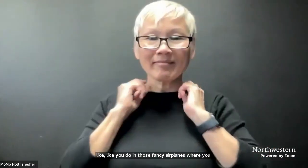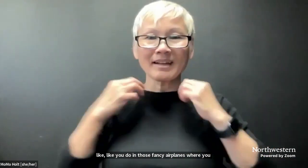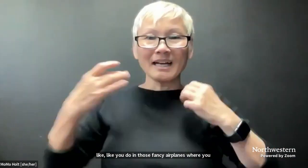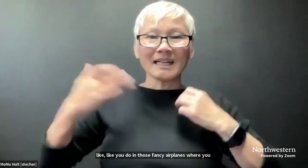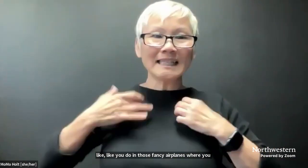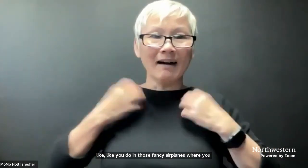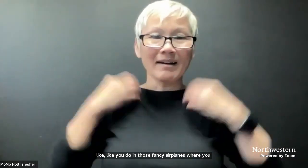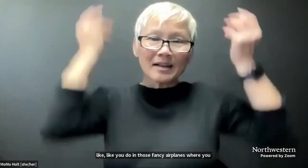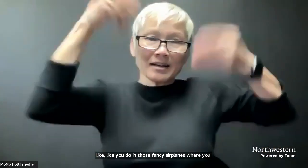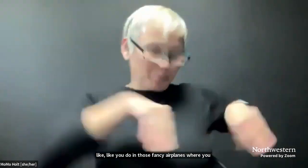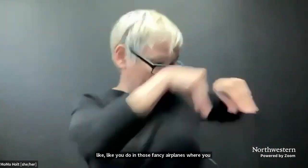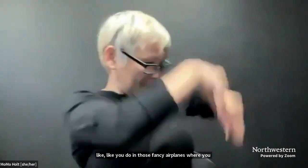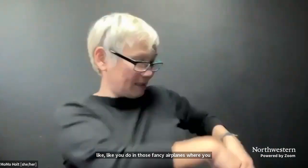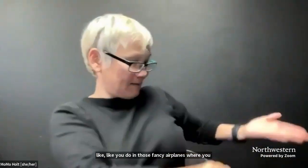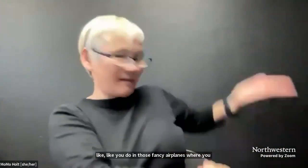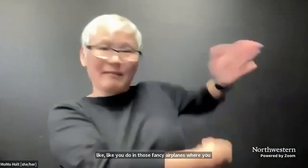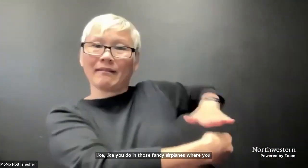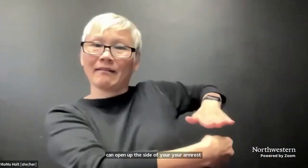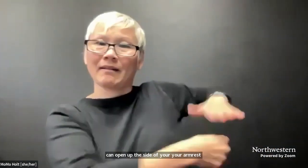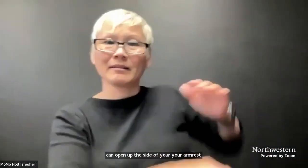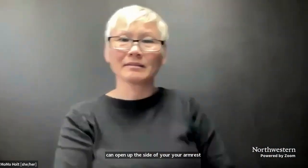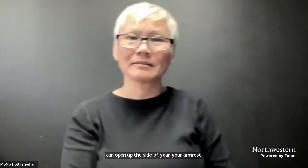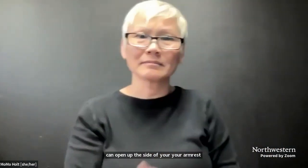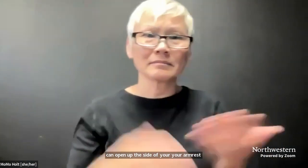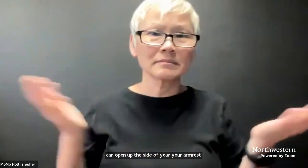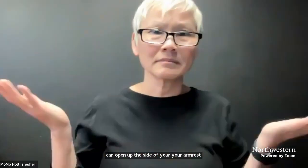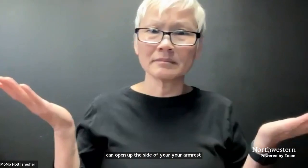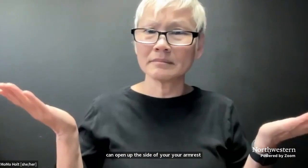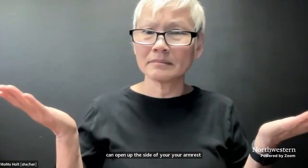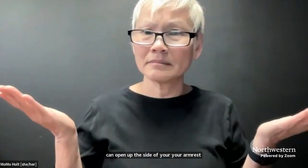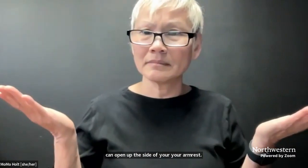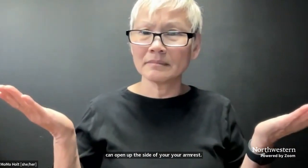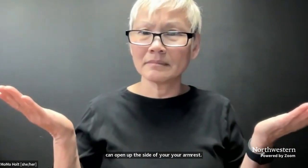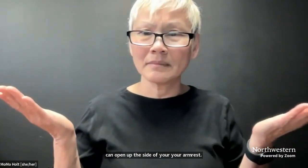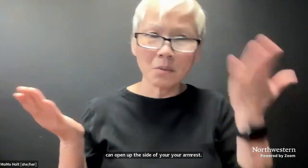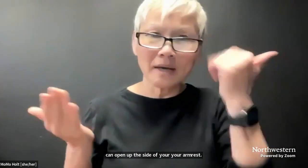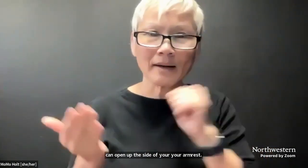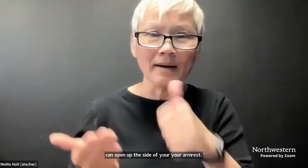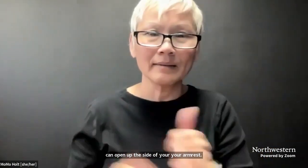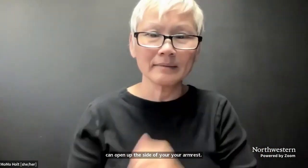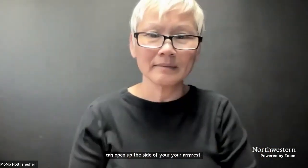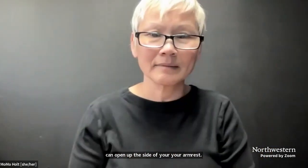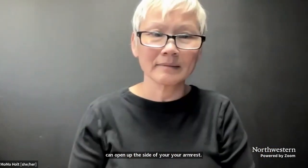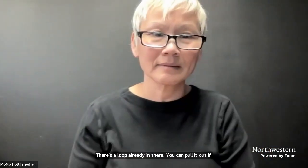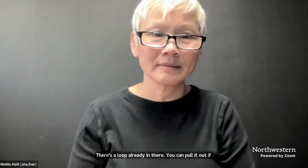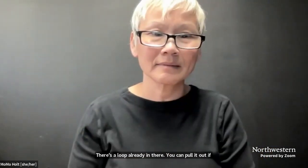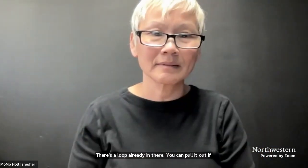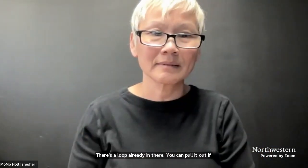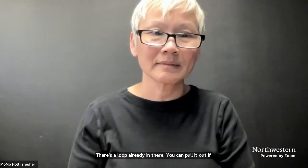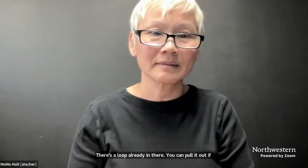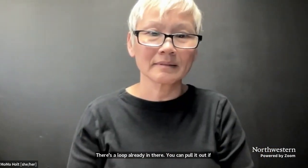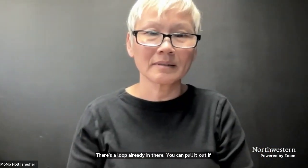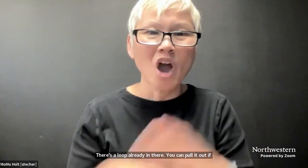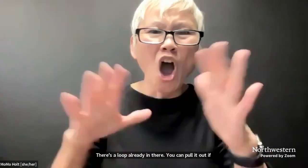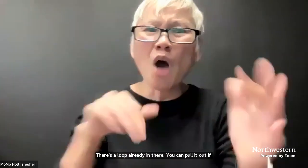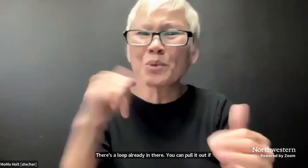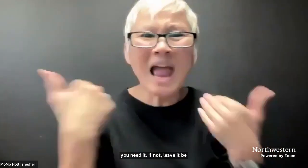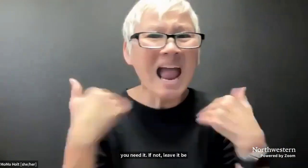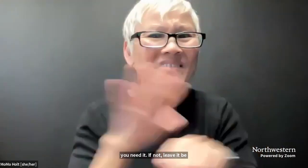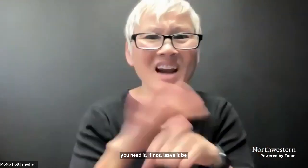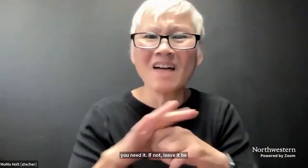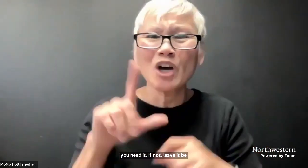armrest. There's a loop already in there. You can pull it out if you need it. If not, leave it be. Why not?